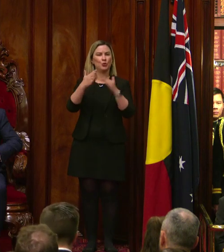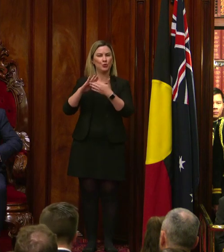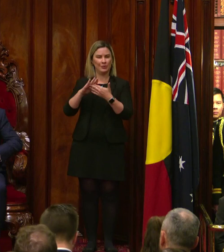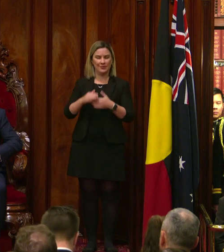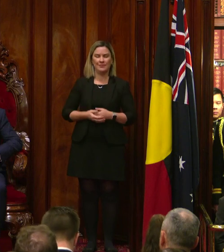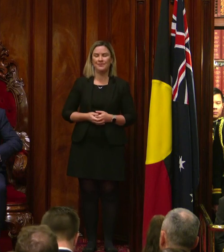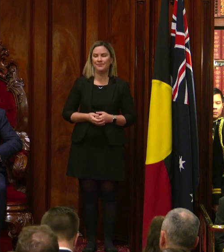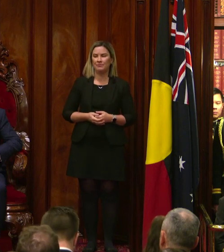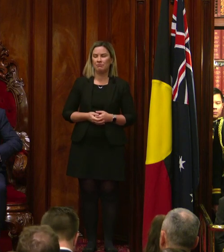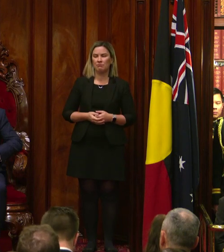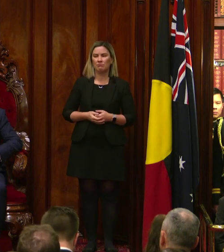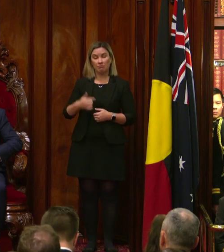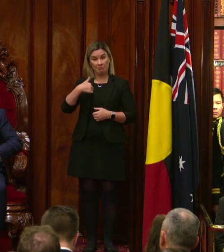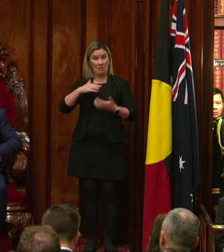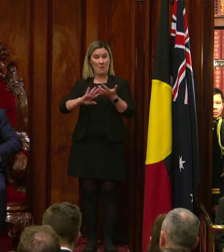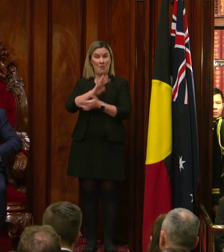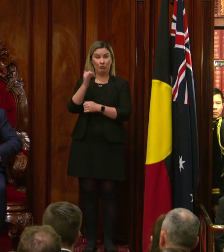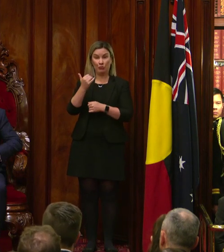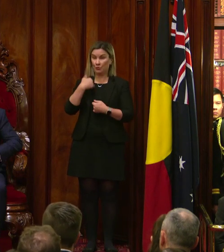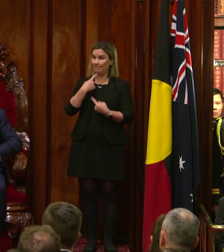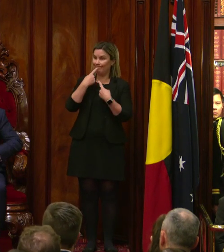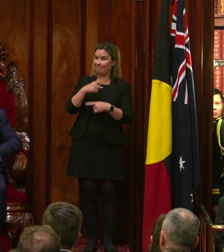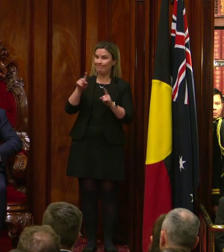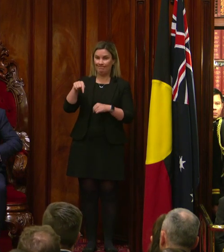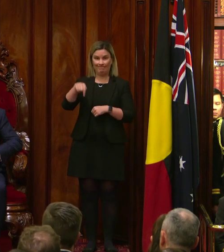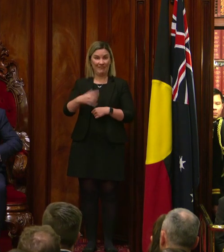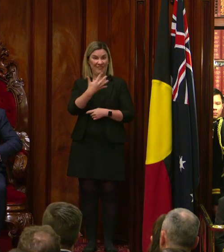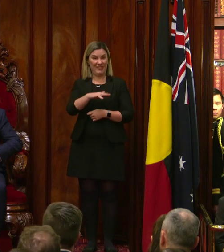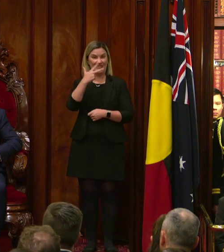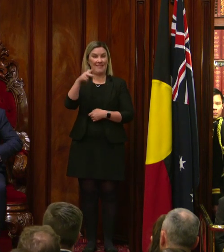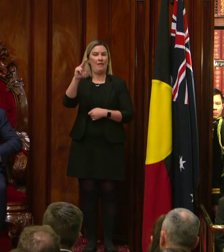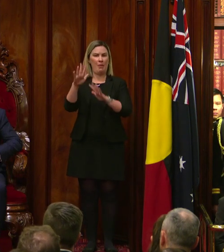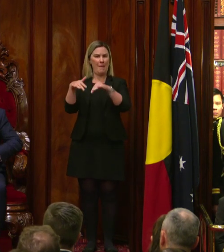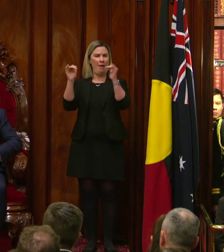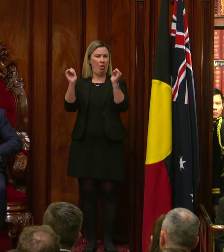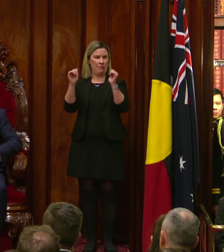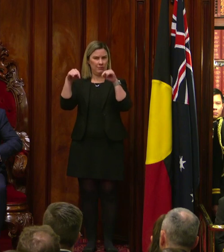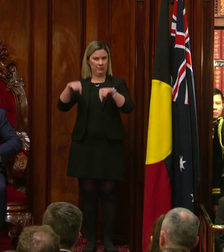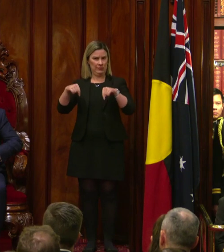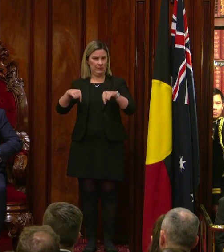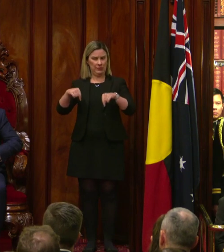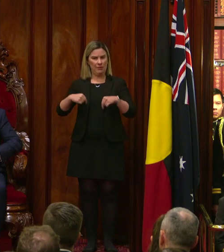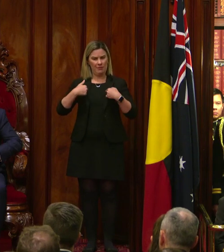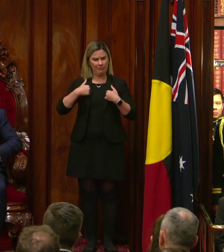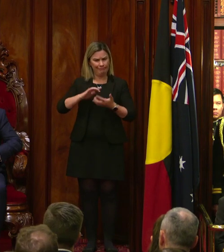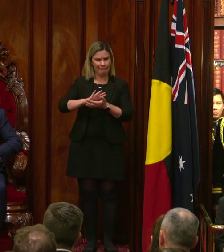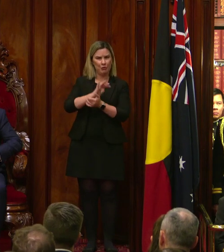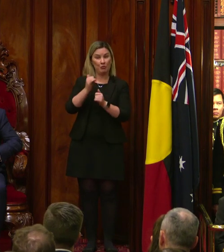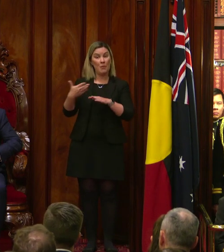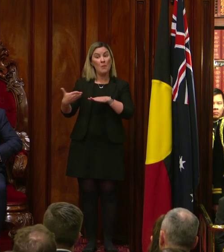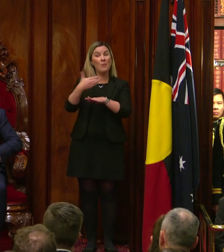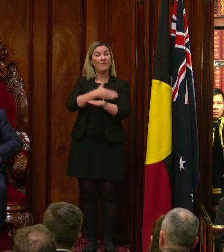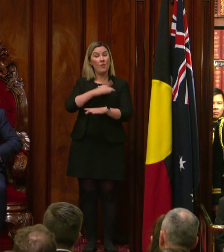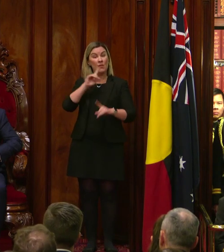to speak to the government's program for the 58th term of parliament. Before I do, I commend